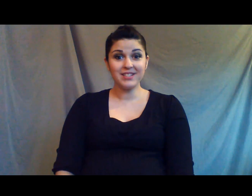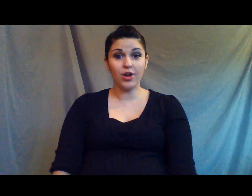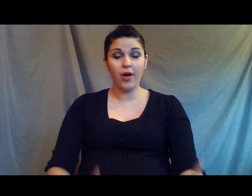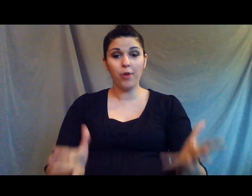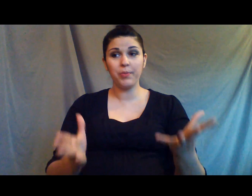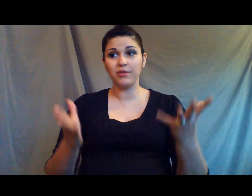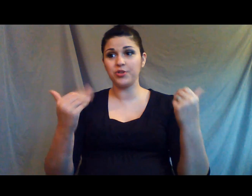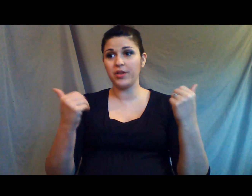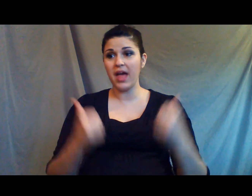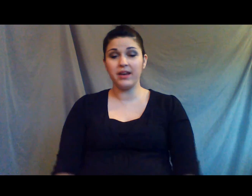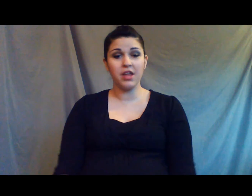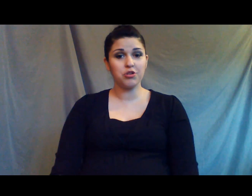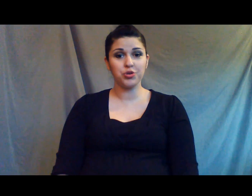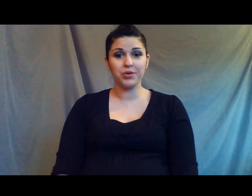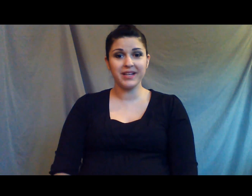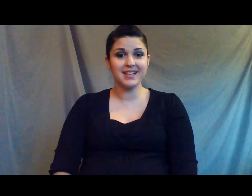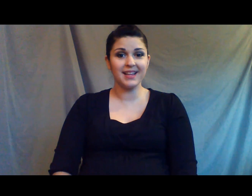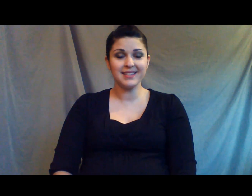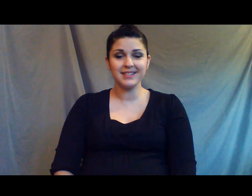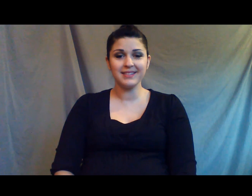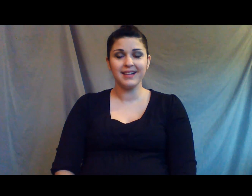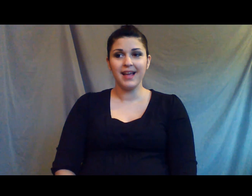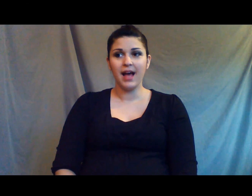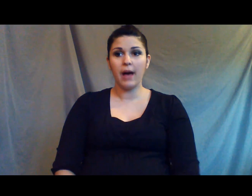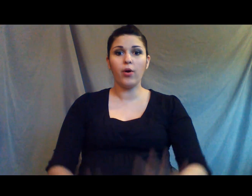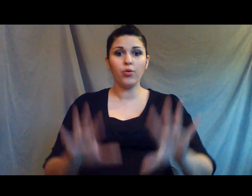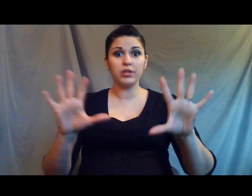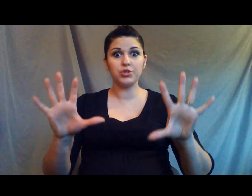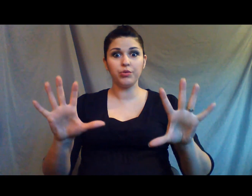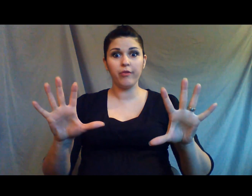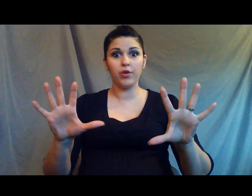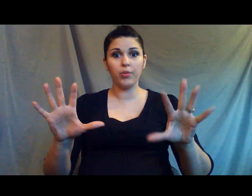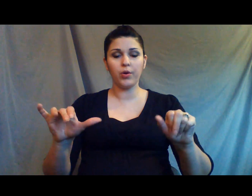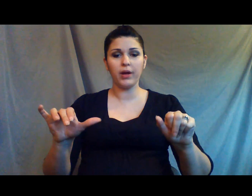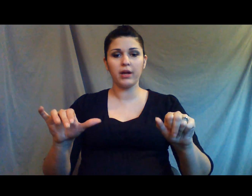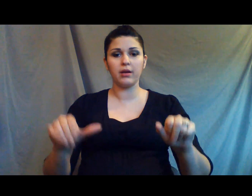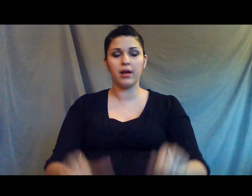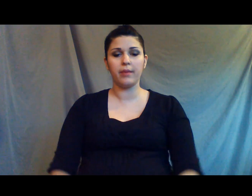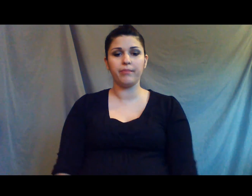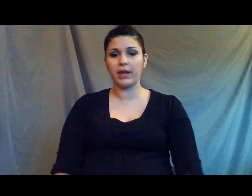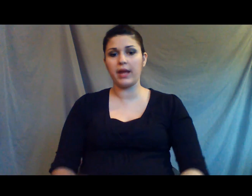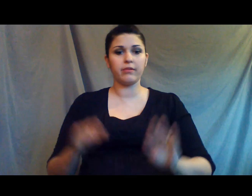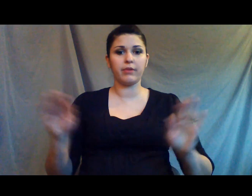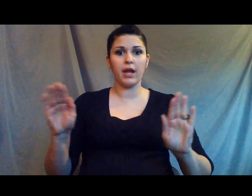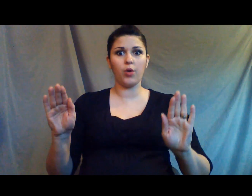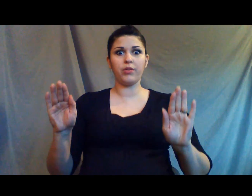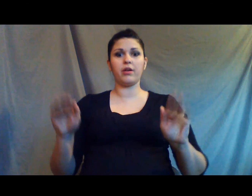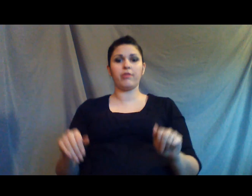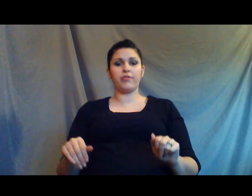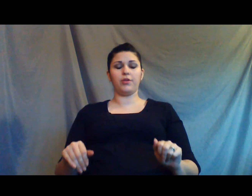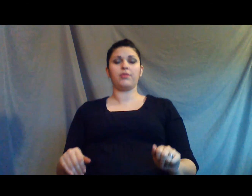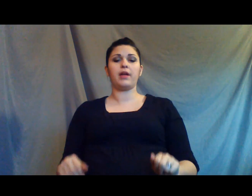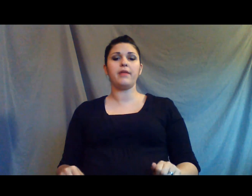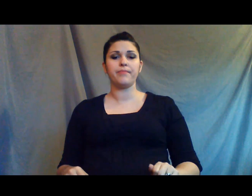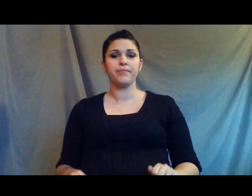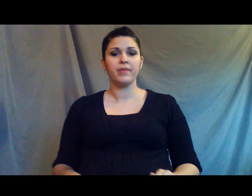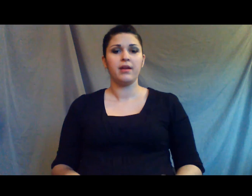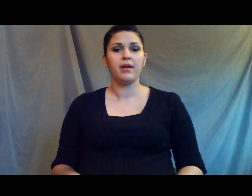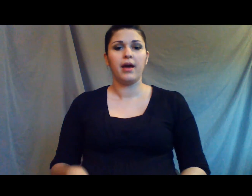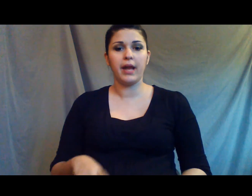so I hope you enjoyed that. Another short, easy lesson. Um, oh, let's do a review real quick. Um, can't, can't go without a review. Okay? And